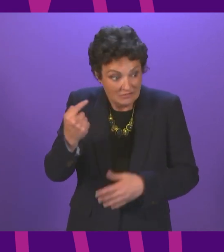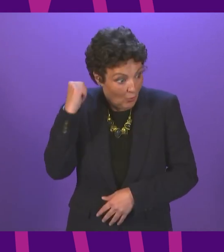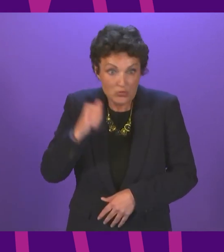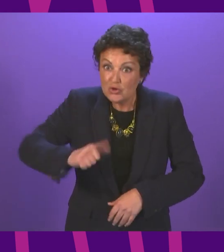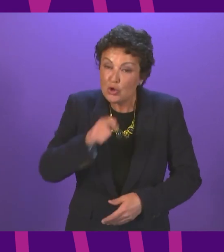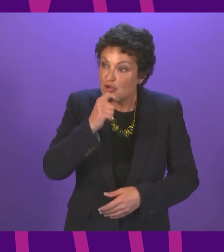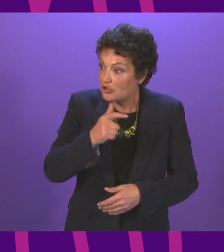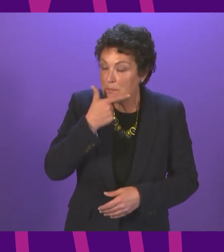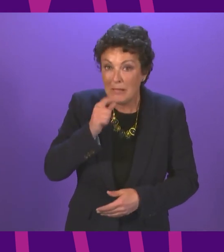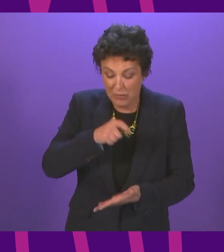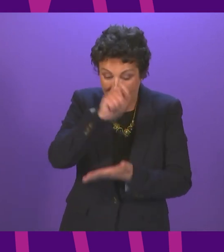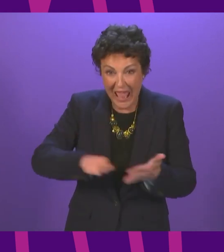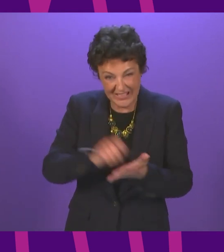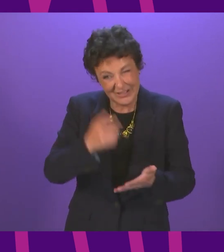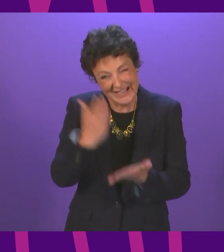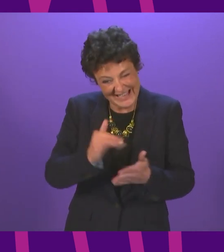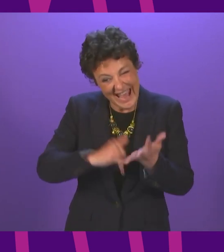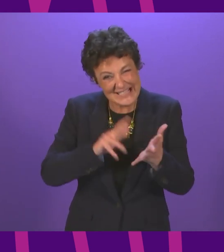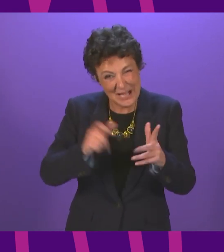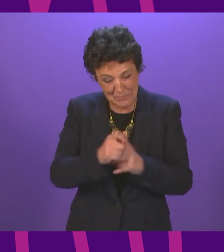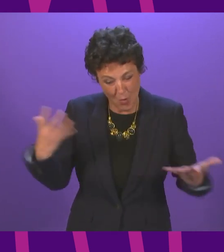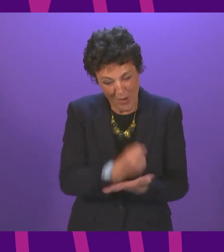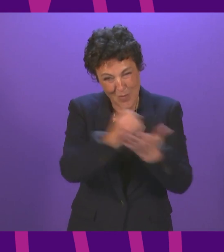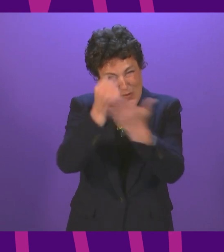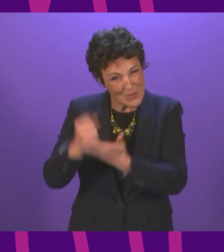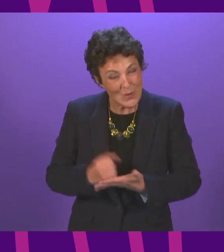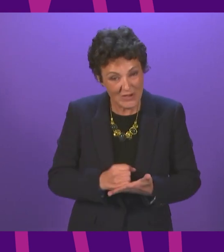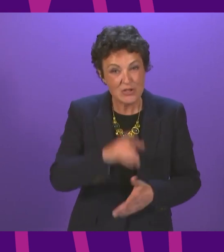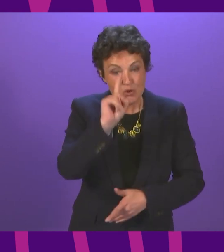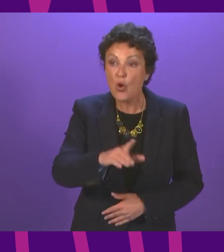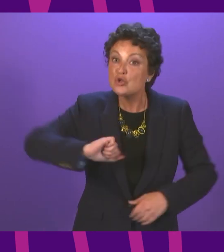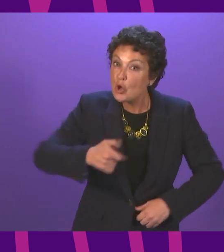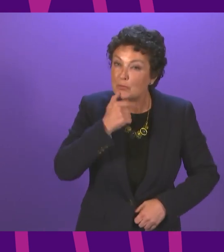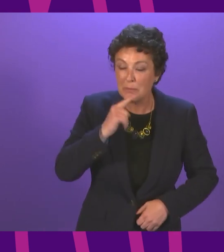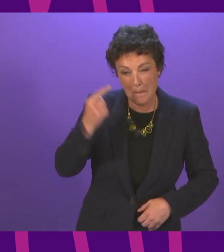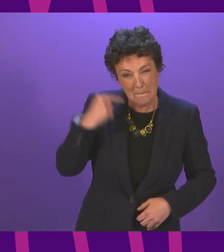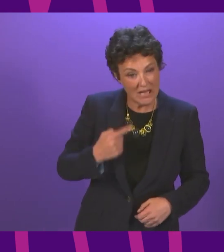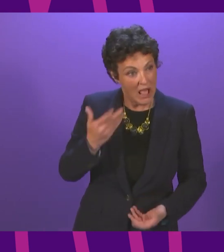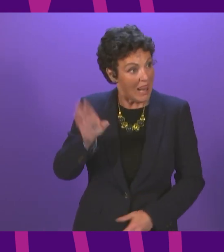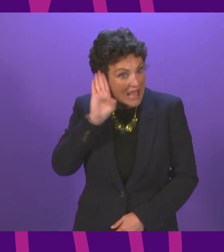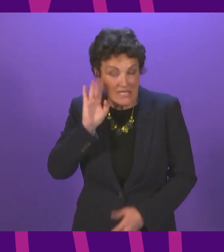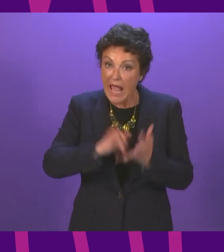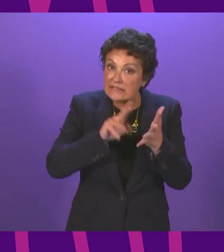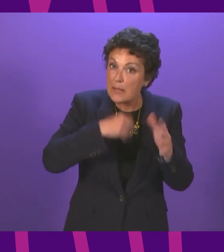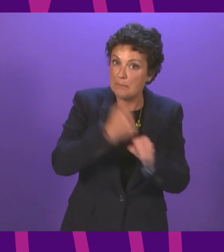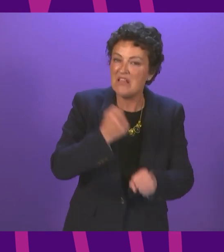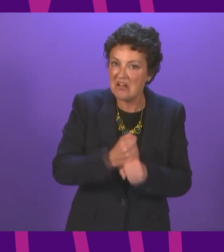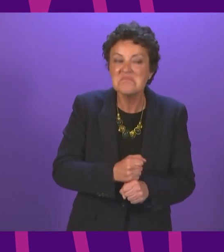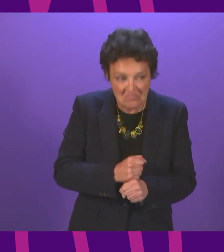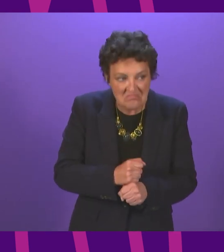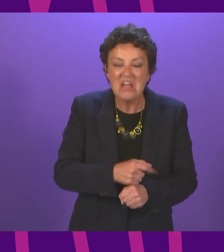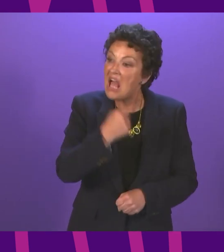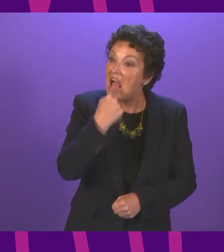reelected me in a landslide election victory. So they've taken account of all of this and decided that they trust this government to take